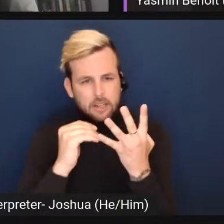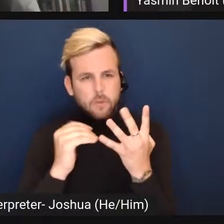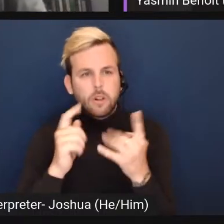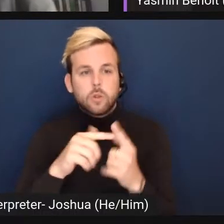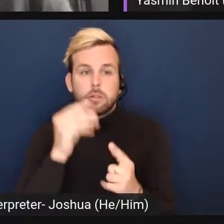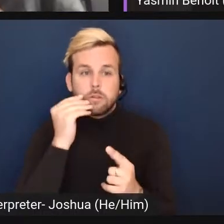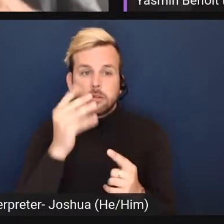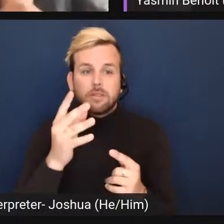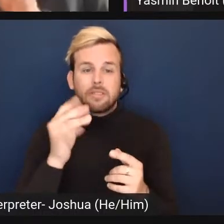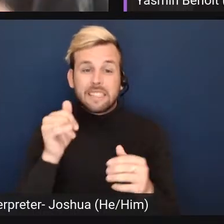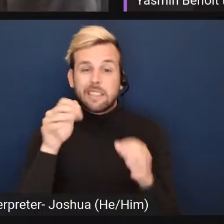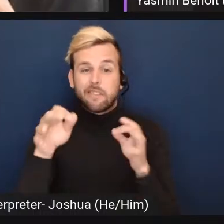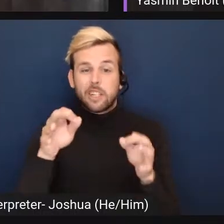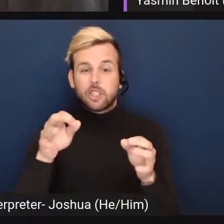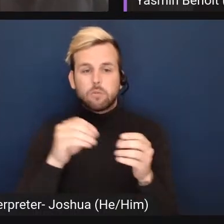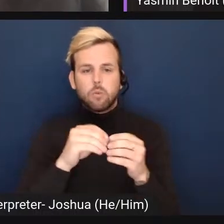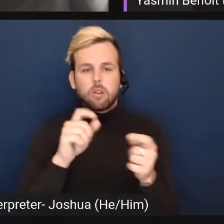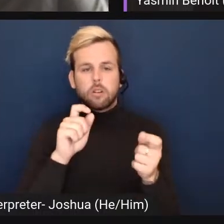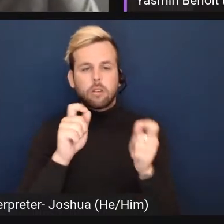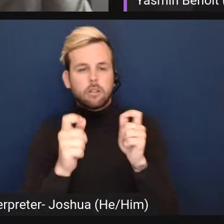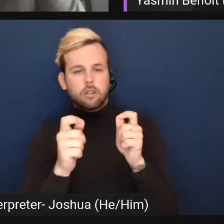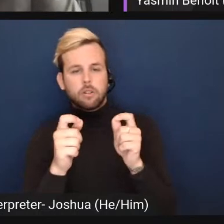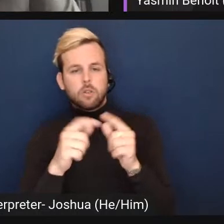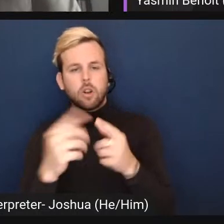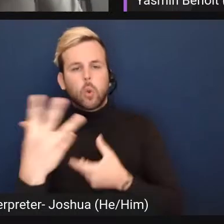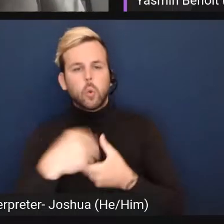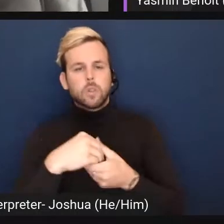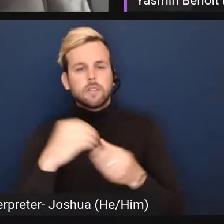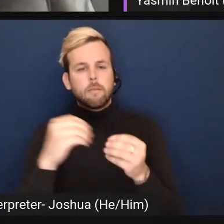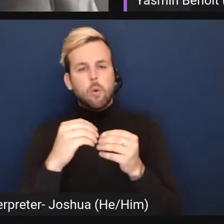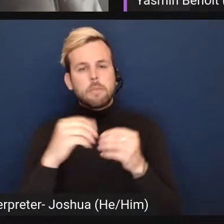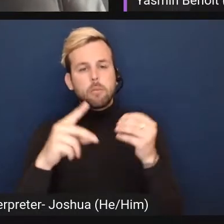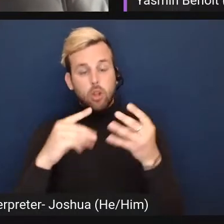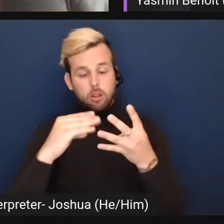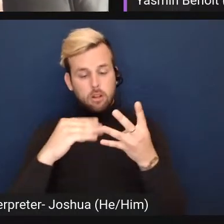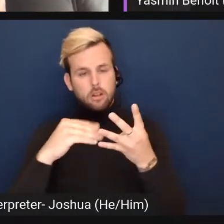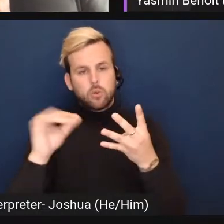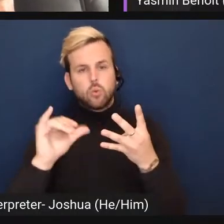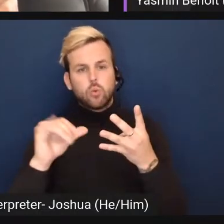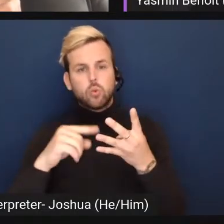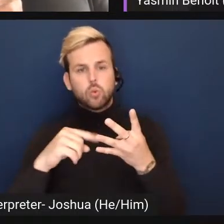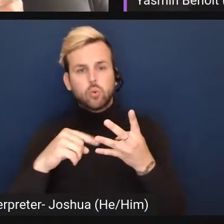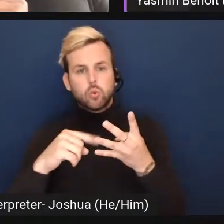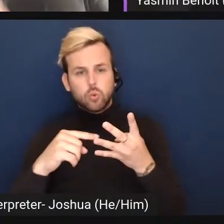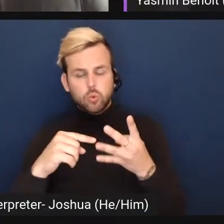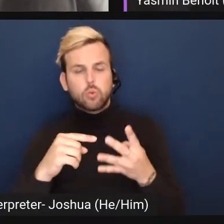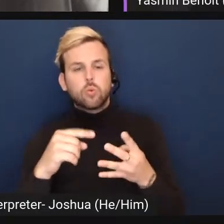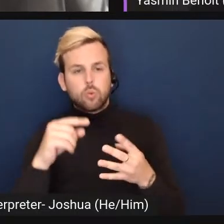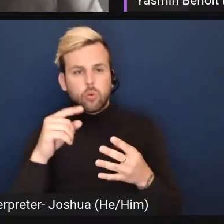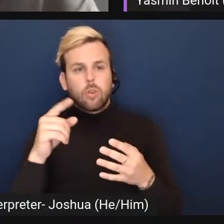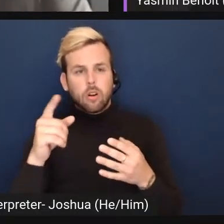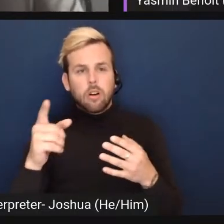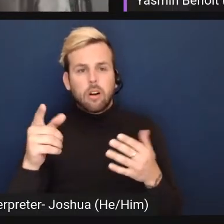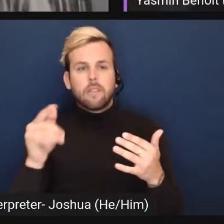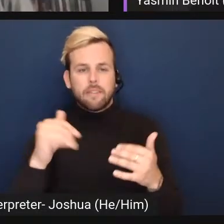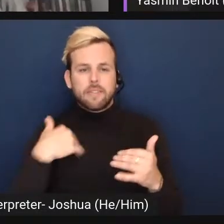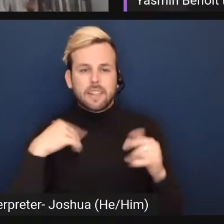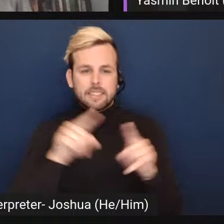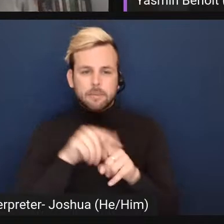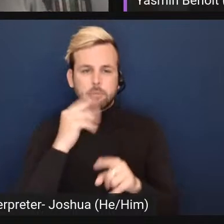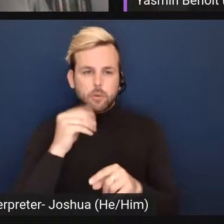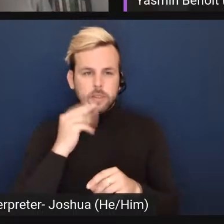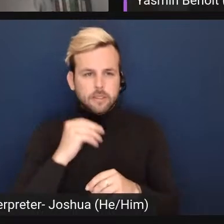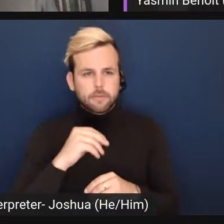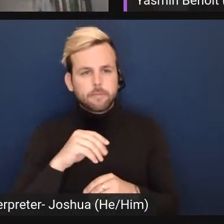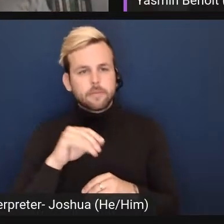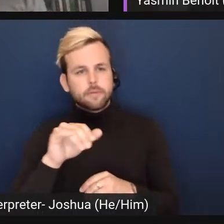update the definition to be inclusive of the people who have that experience. And there was another